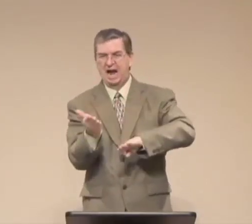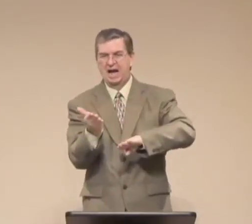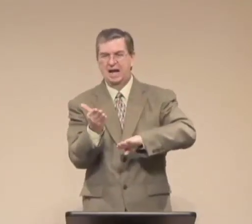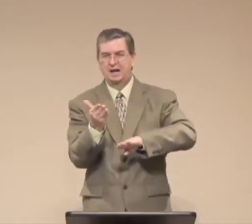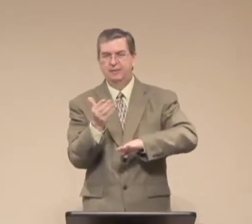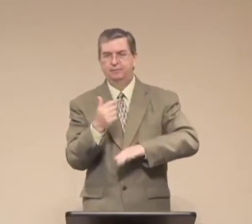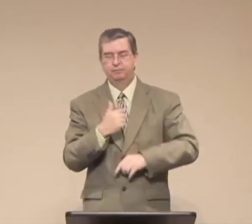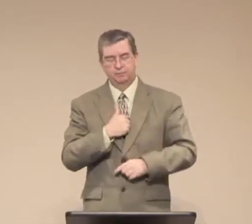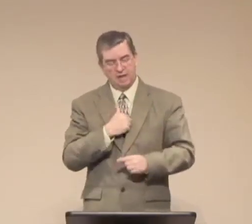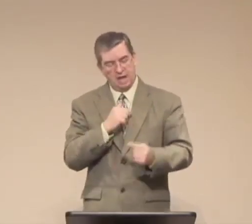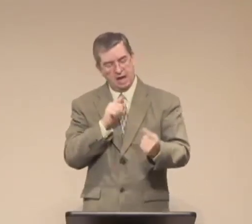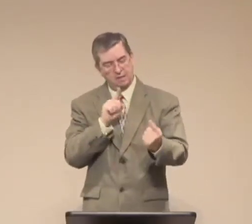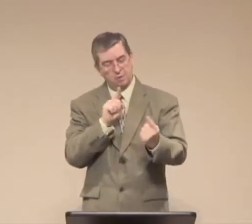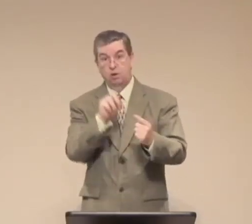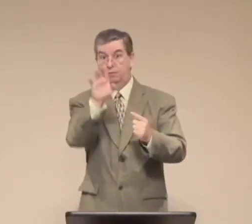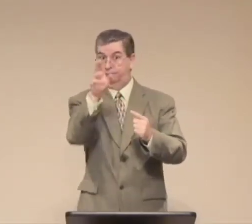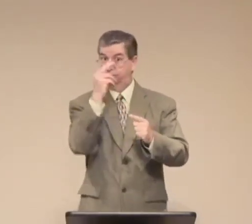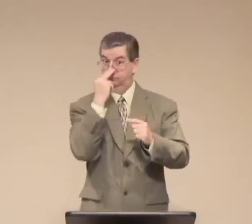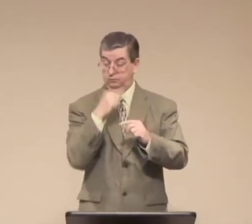It's my mom who was watching her.